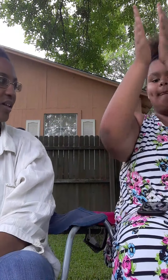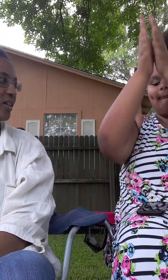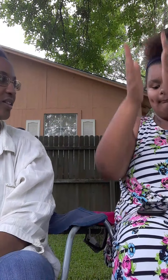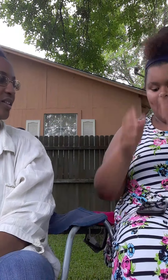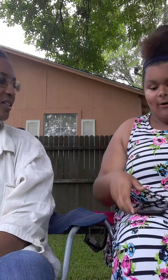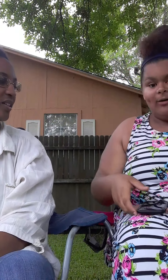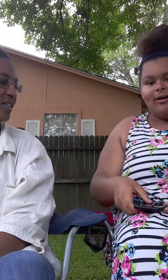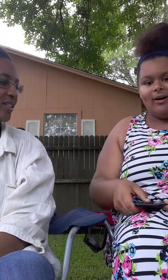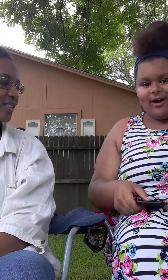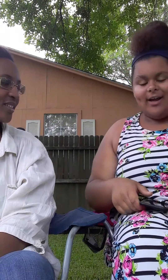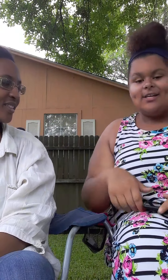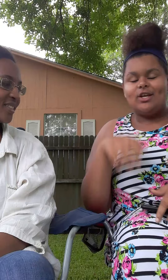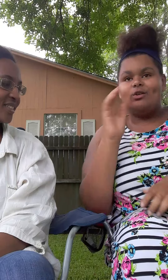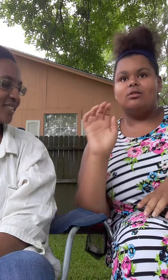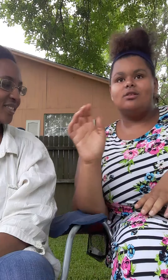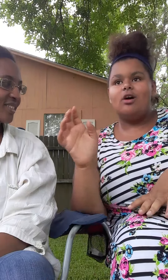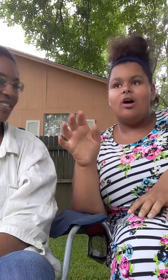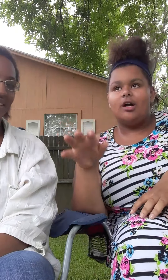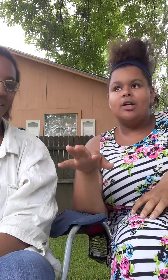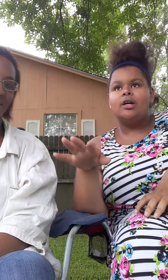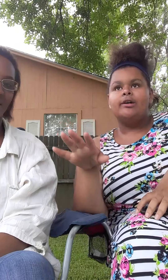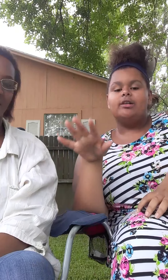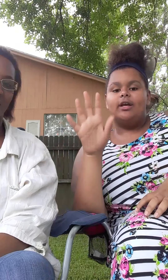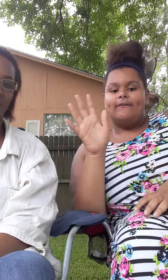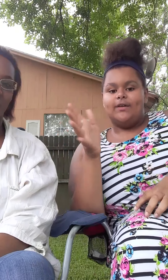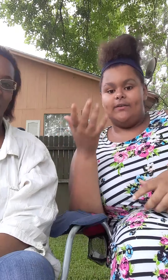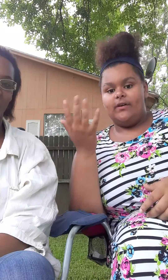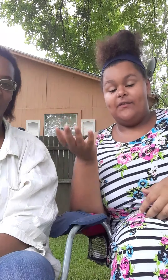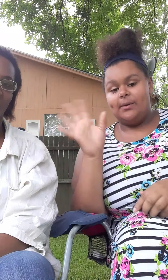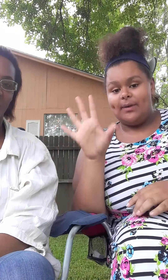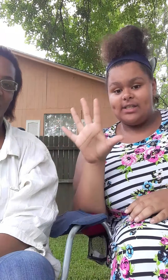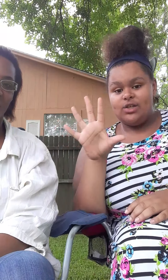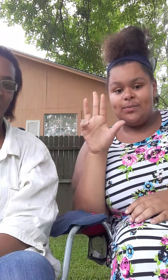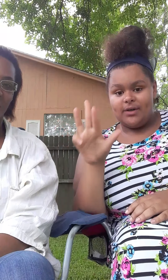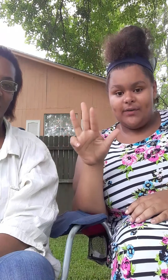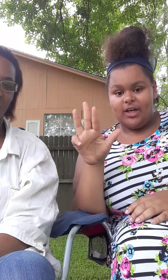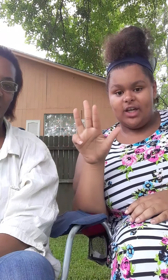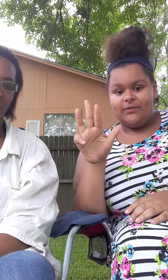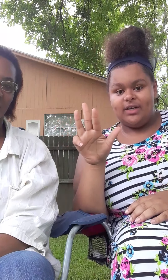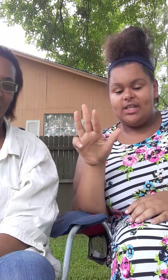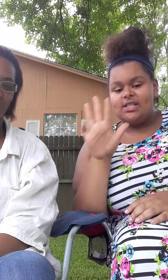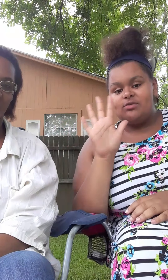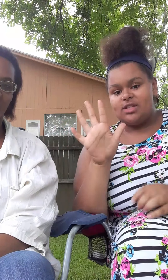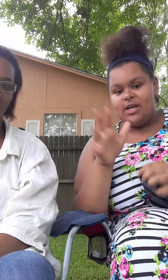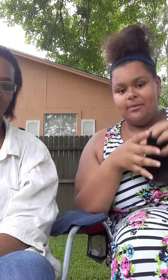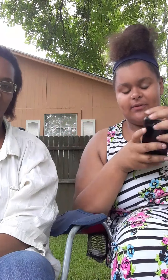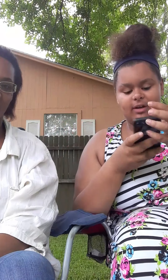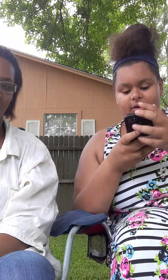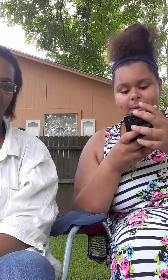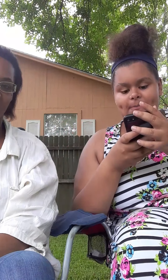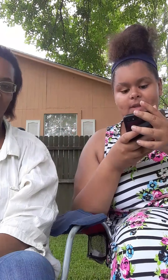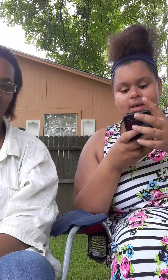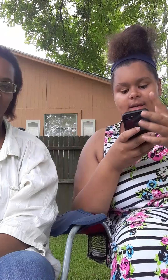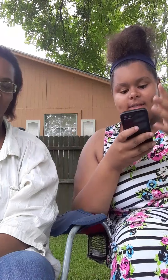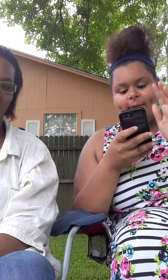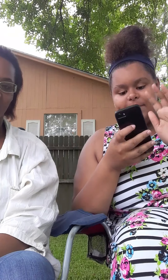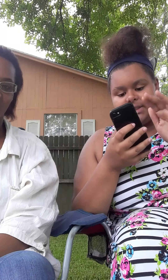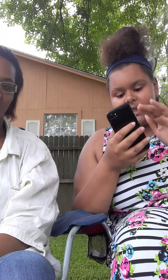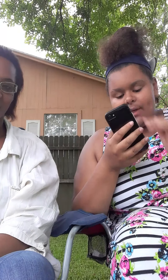Oh, okay, so the rules are, if it applies to you, put a finger down. If it doesn't, you just keep your finger up. So first thing we're going to